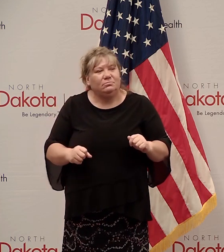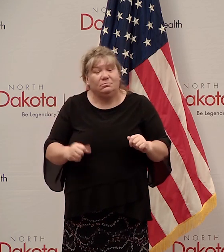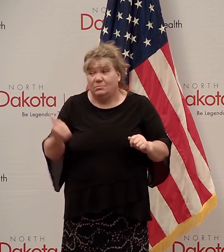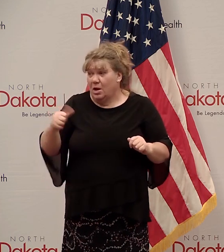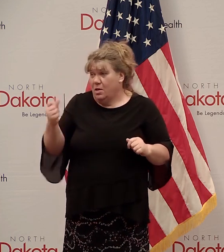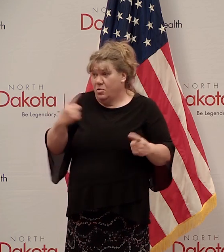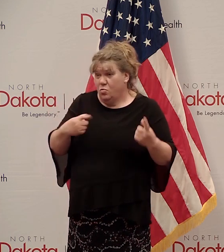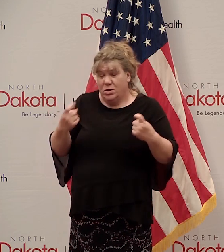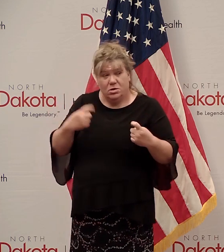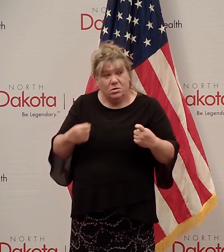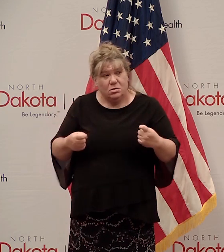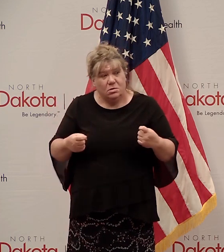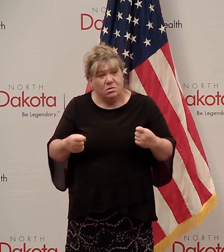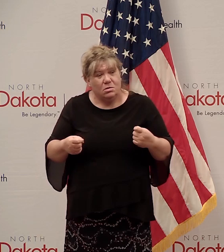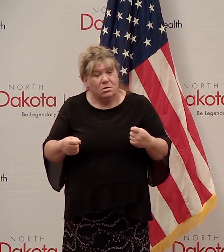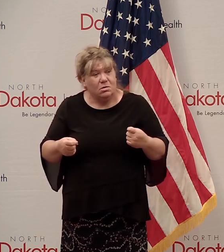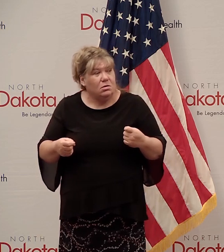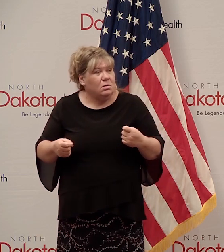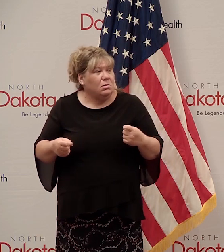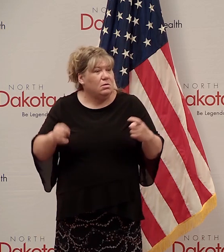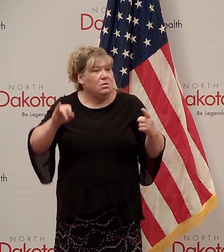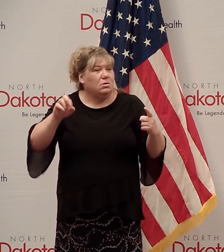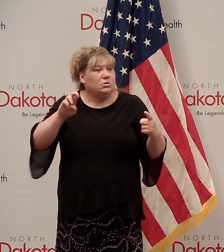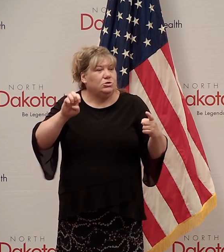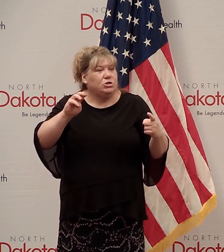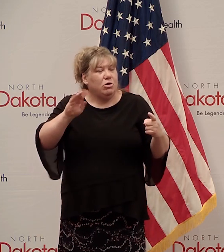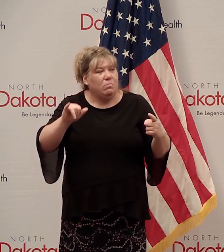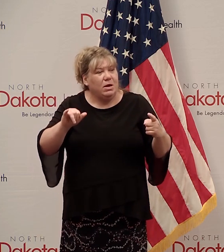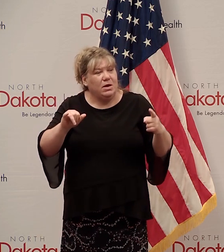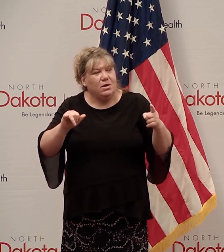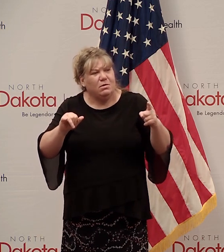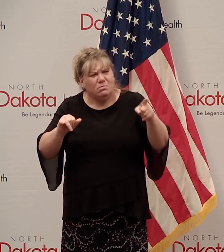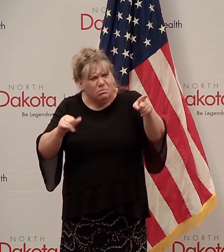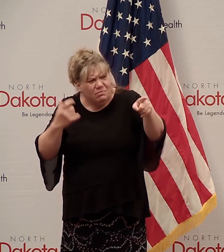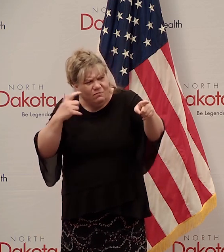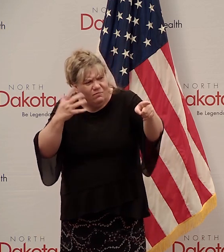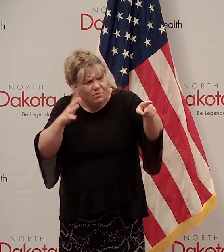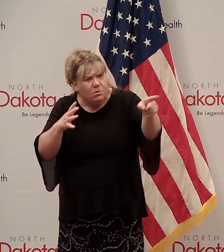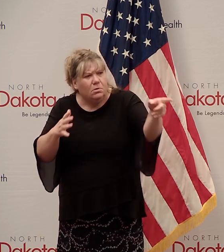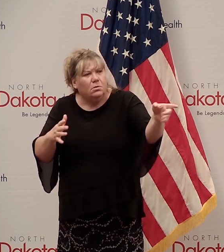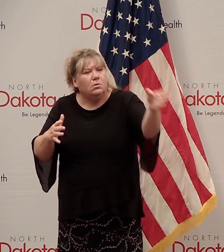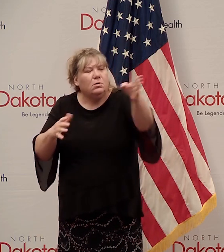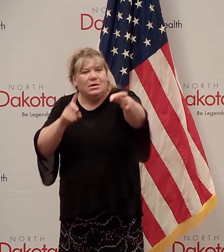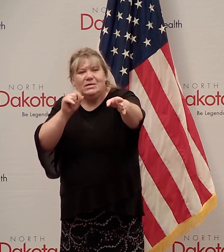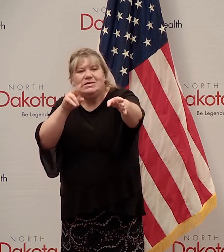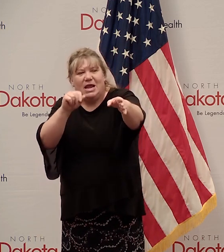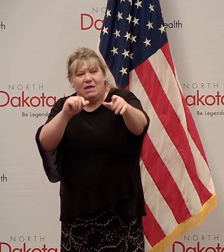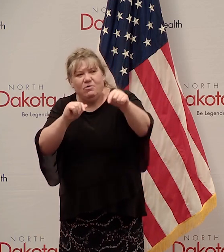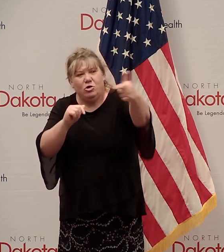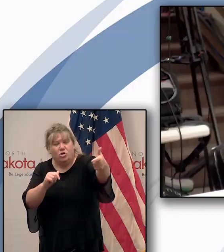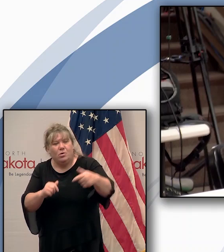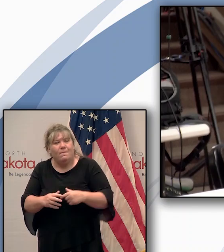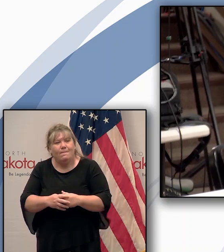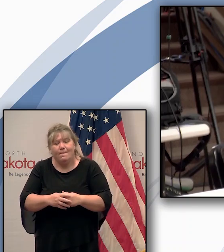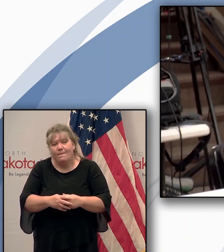Other questions we get Jeremy and then Dave or no, did I just do you? OK, Dave, your turn.